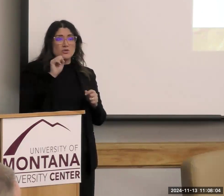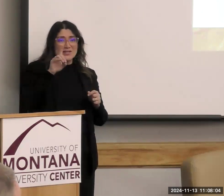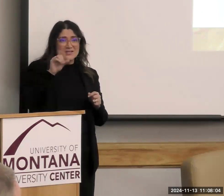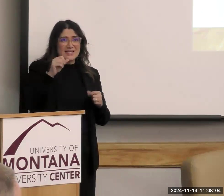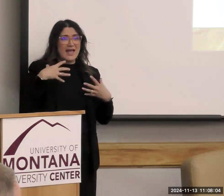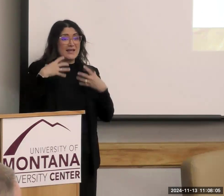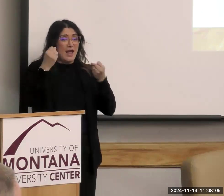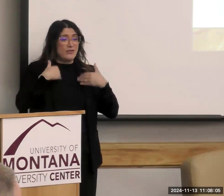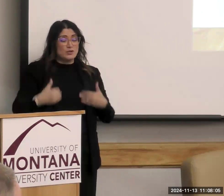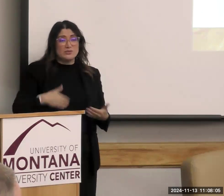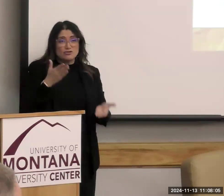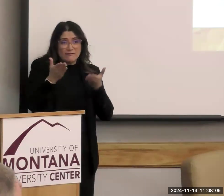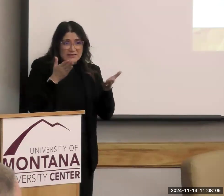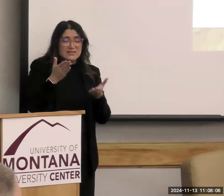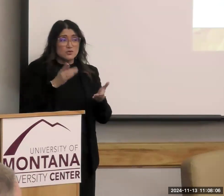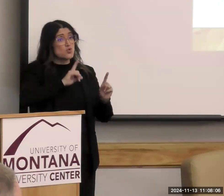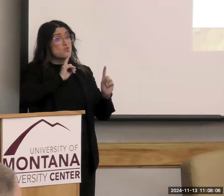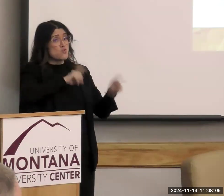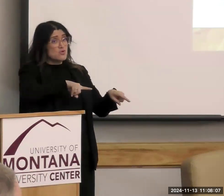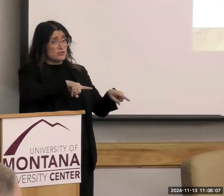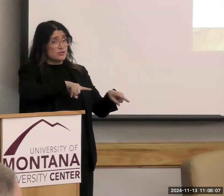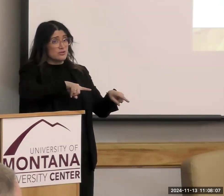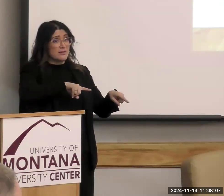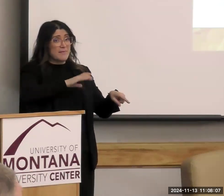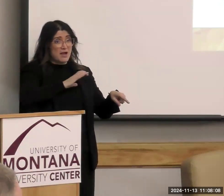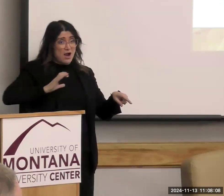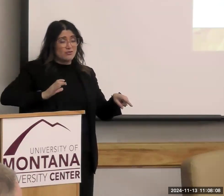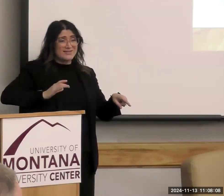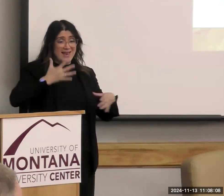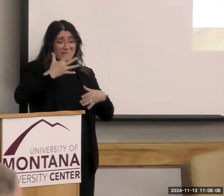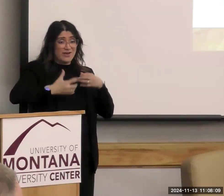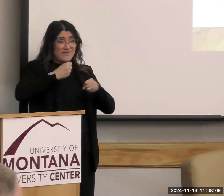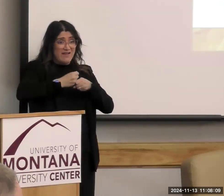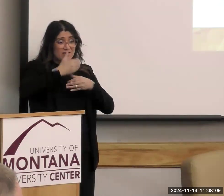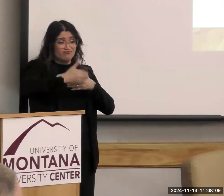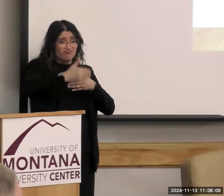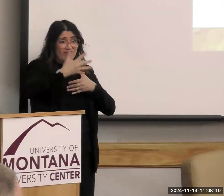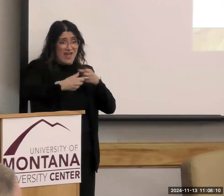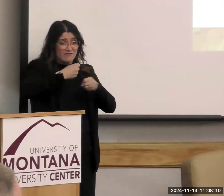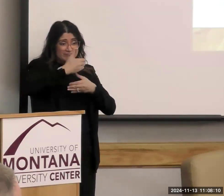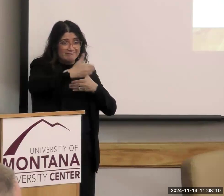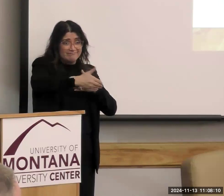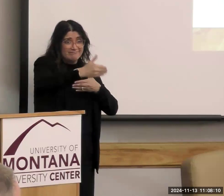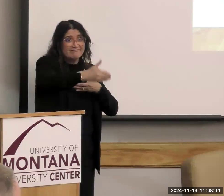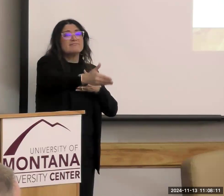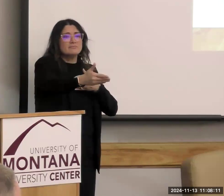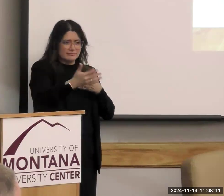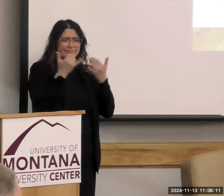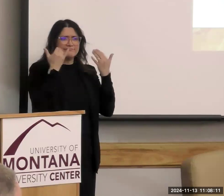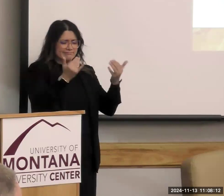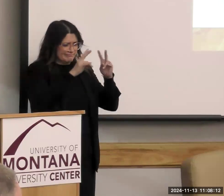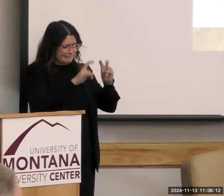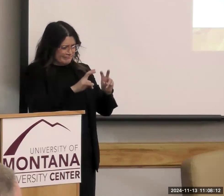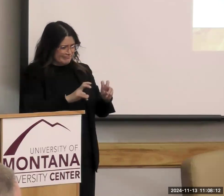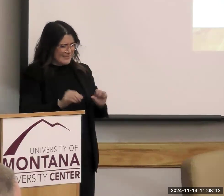ordered by Congress every five years to reexamine the science behind food recommendations